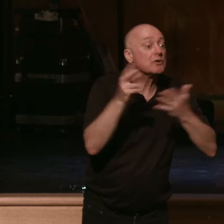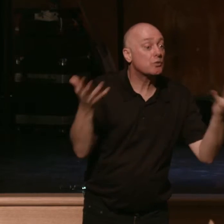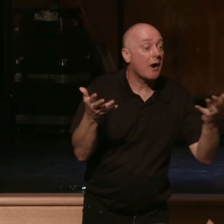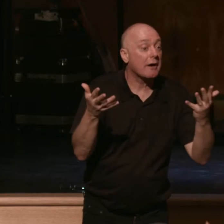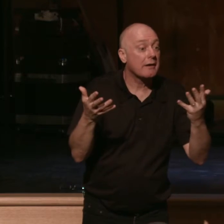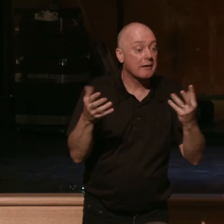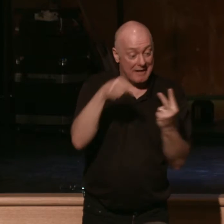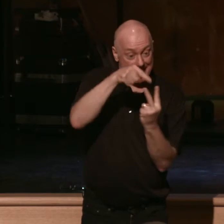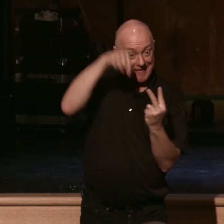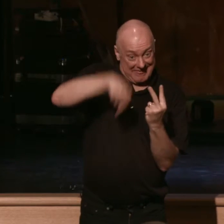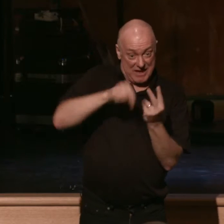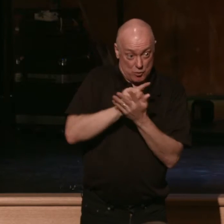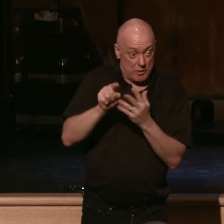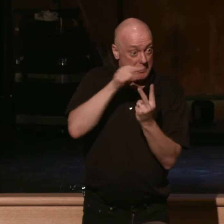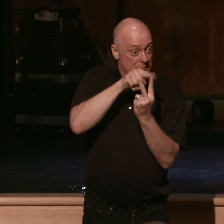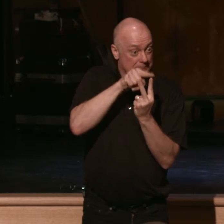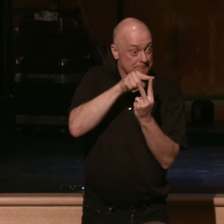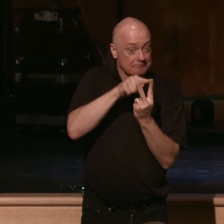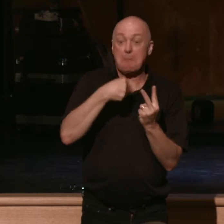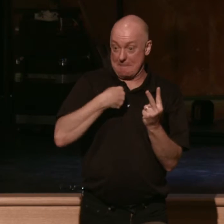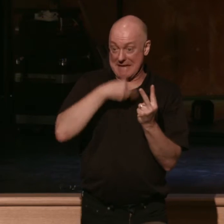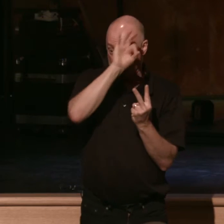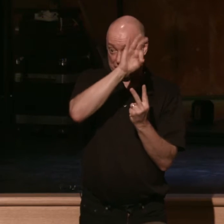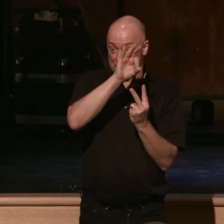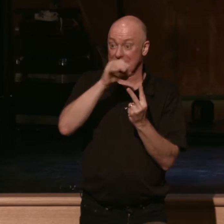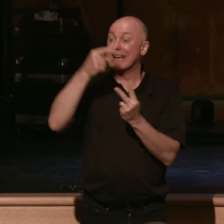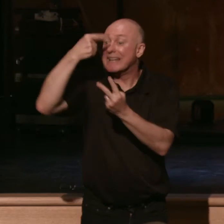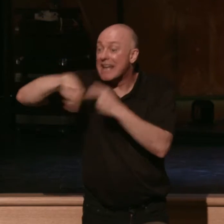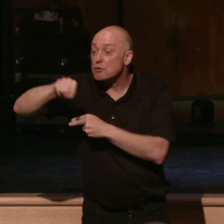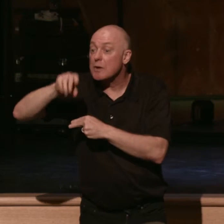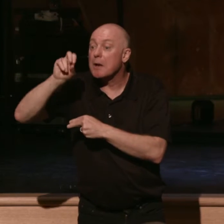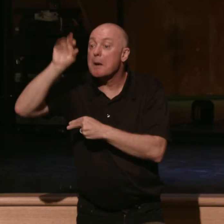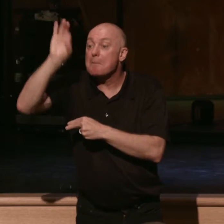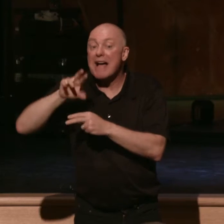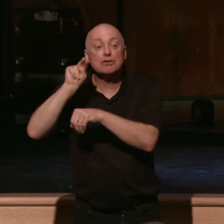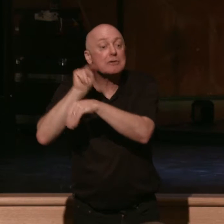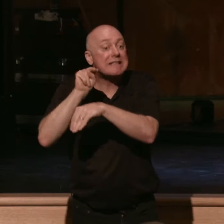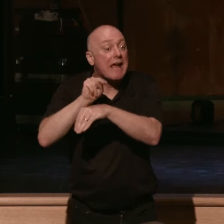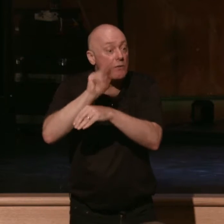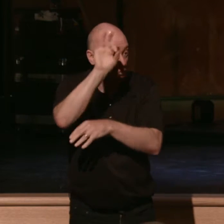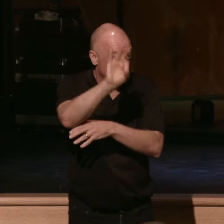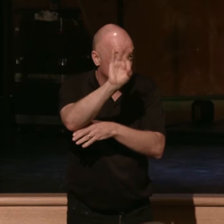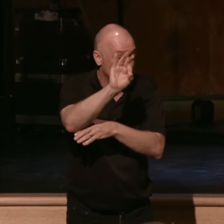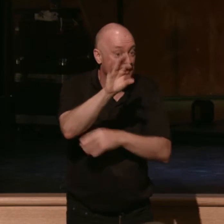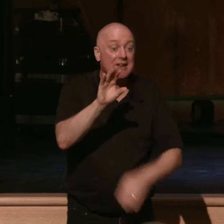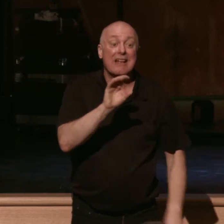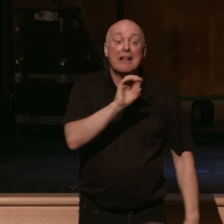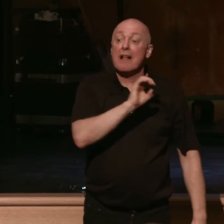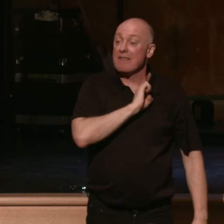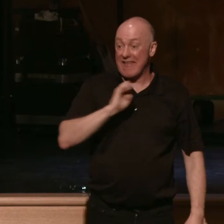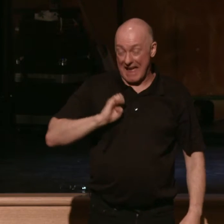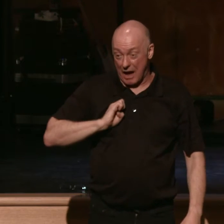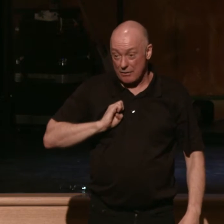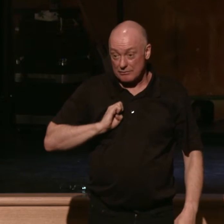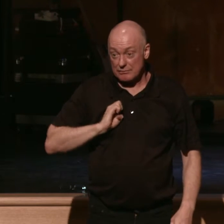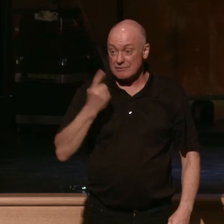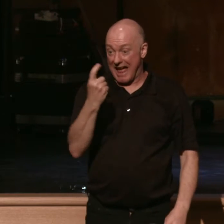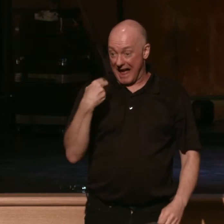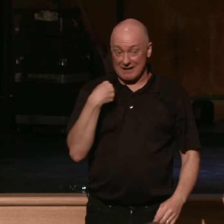weeks, beginning with me, and then next weekend will be Pastor Nathan. Our elders have asked that and have decided